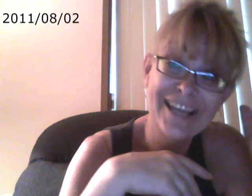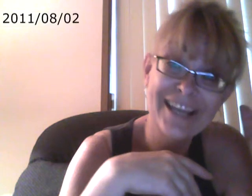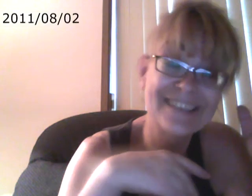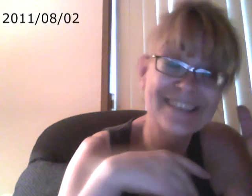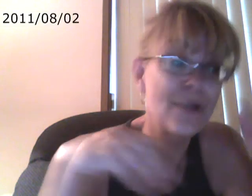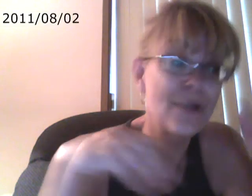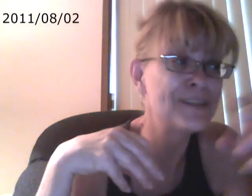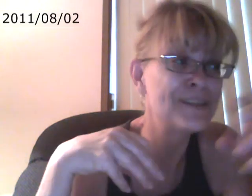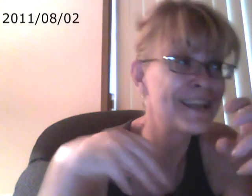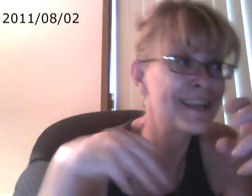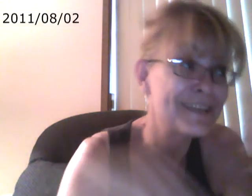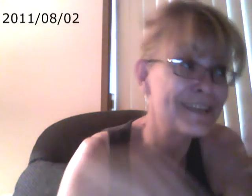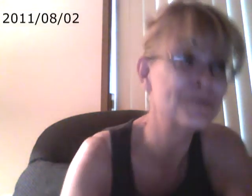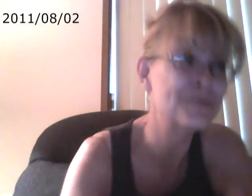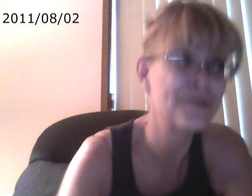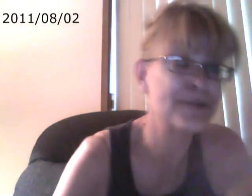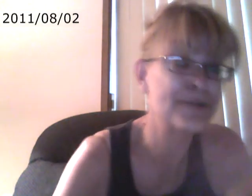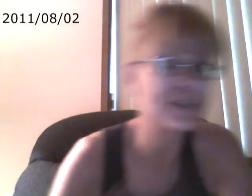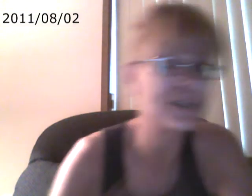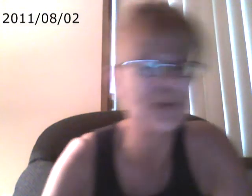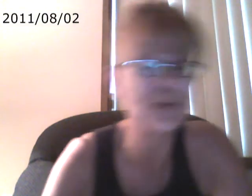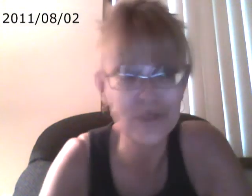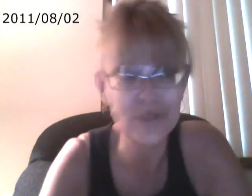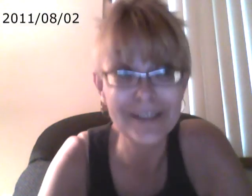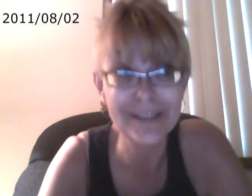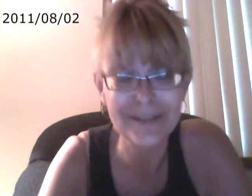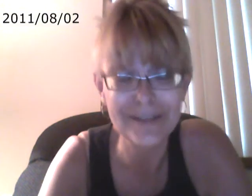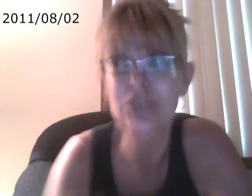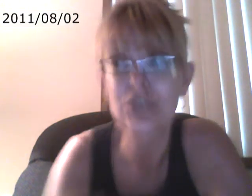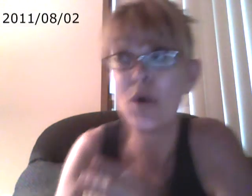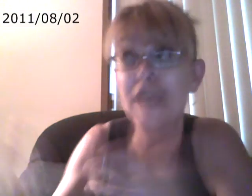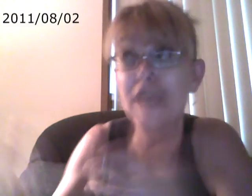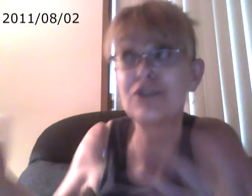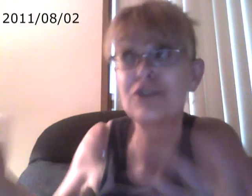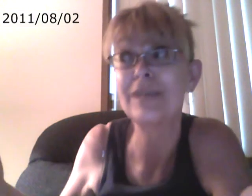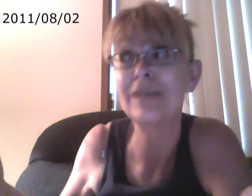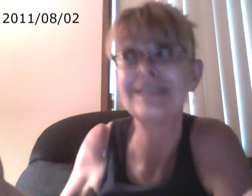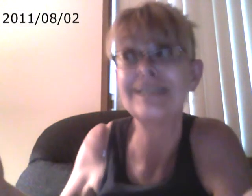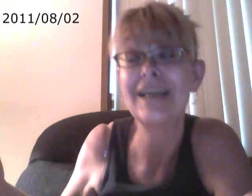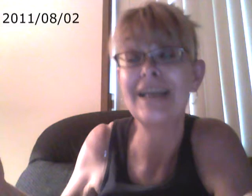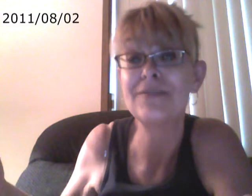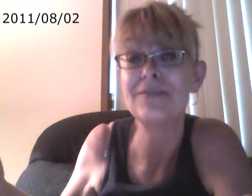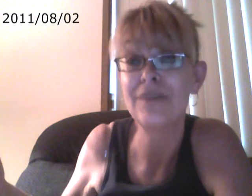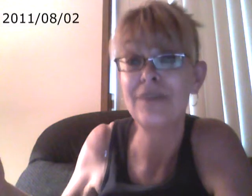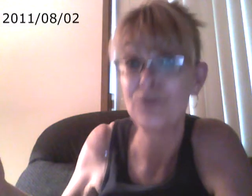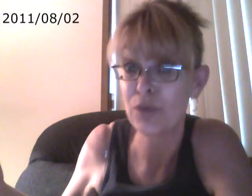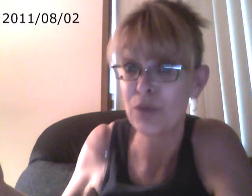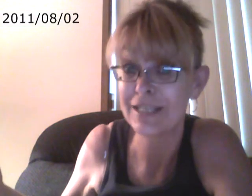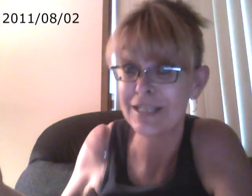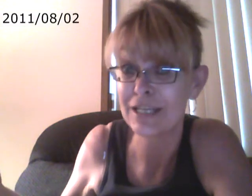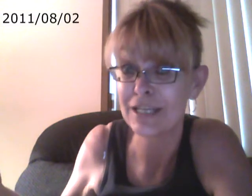And so it's like, here's a way for me to earn a living so I can show my kids that I have some value worth listening to.